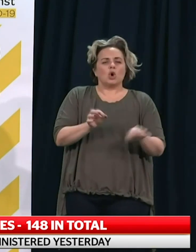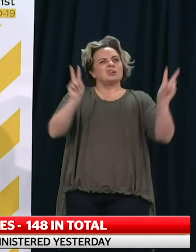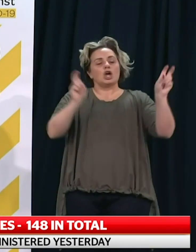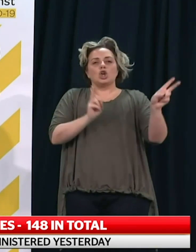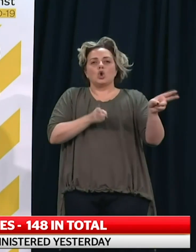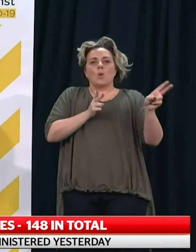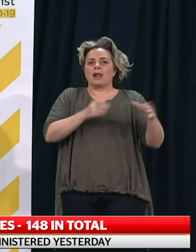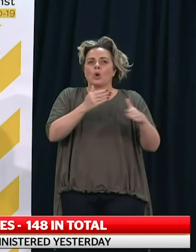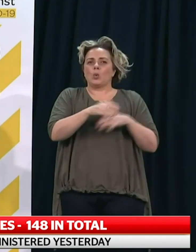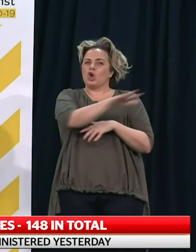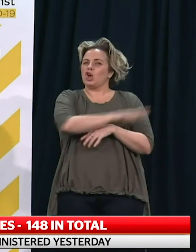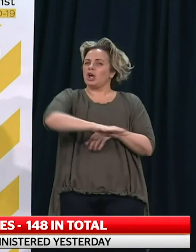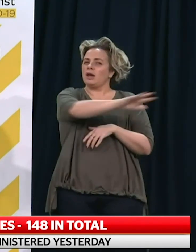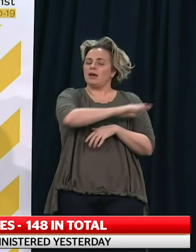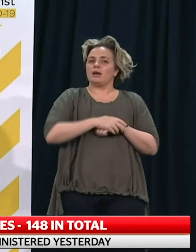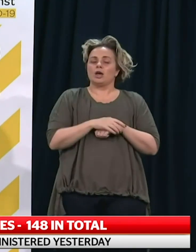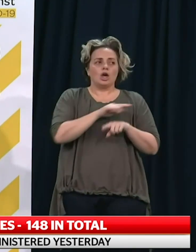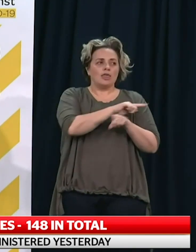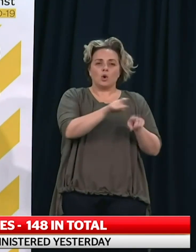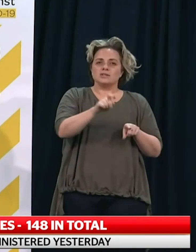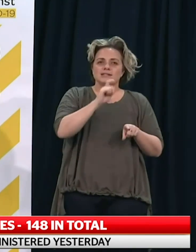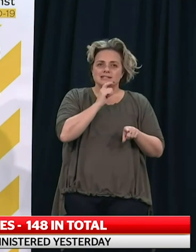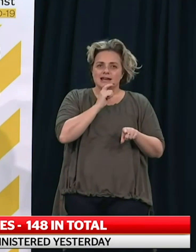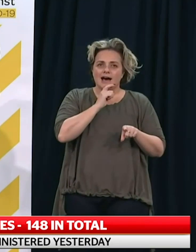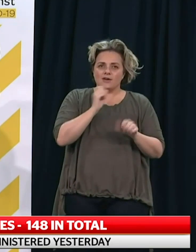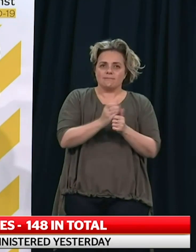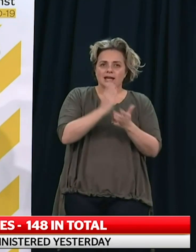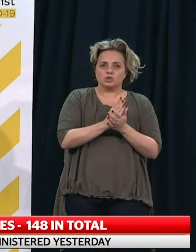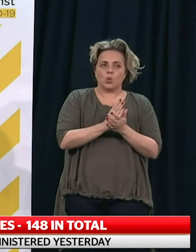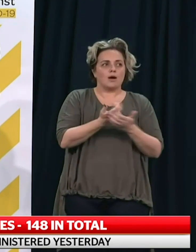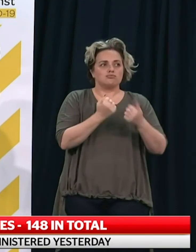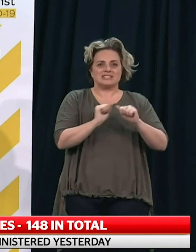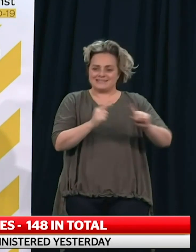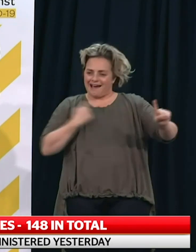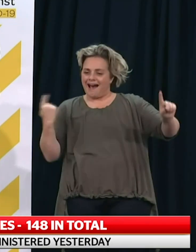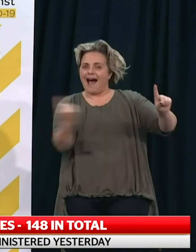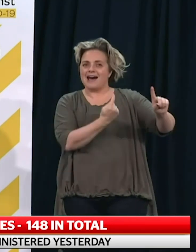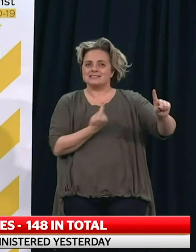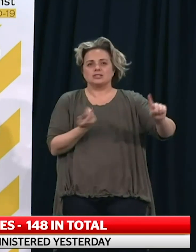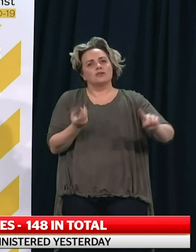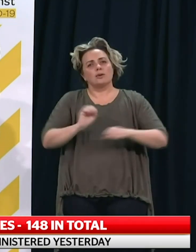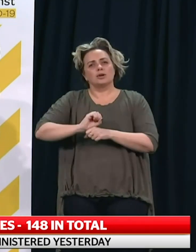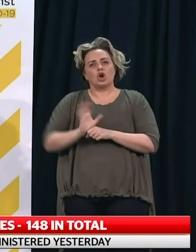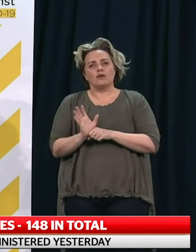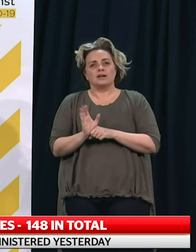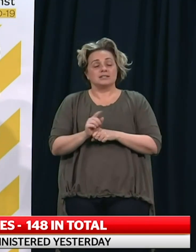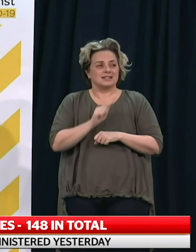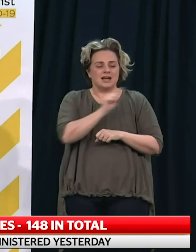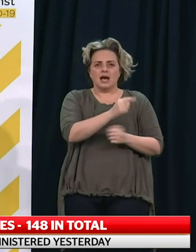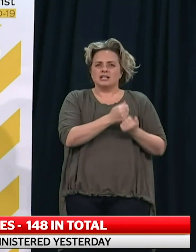workplaces. They are the people who work to protect us from COVID-19 and they've not only supported more than